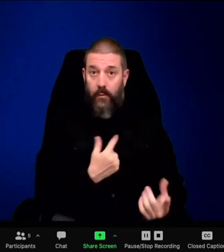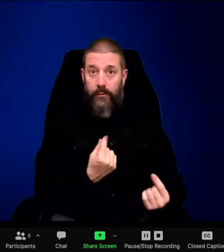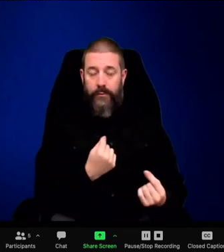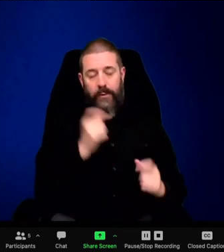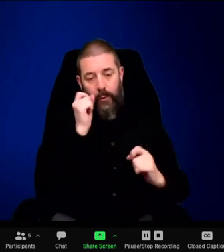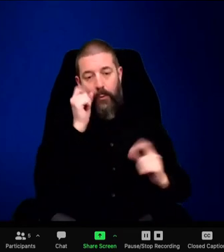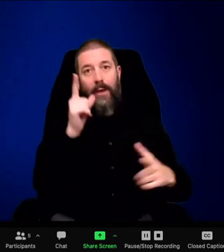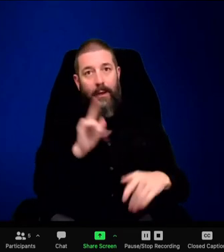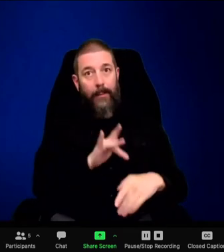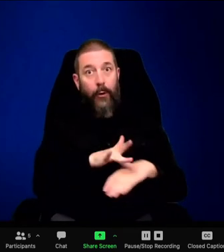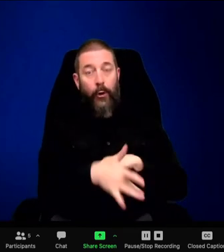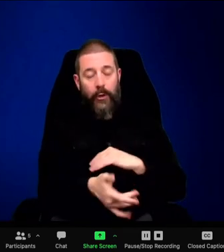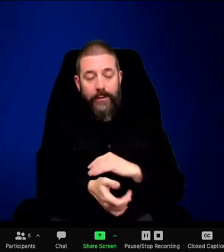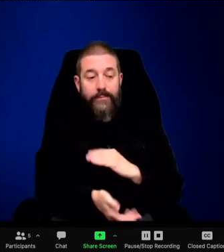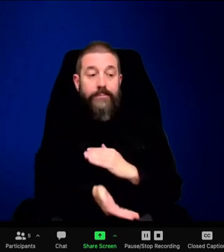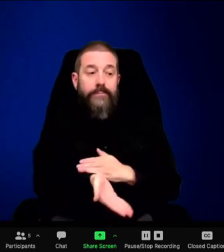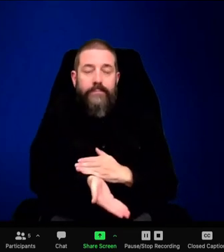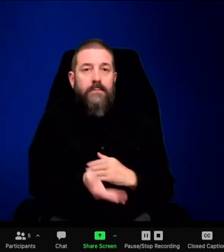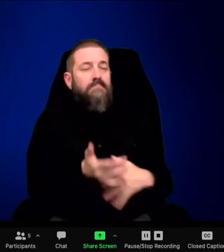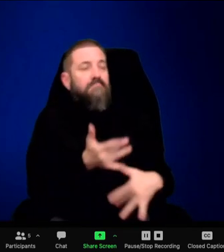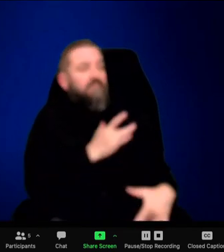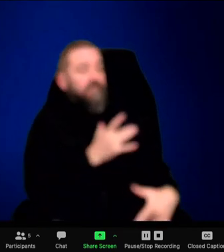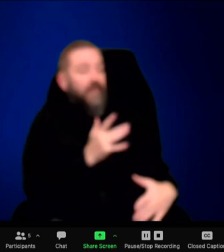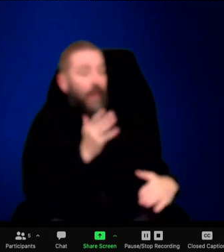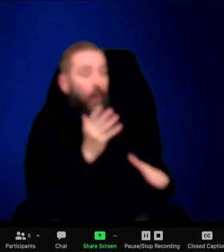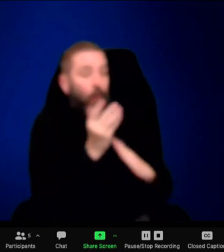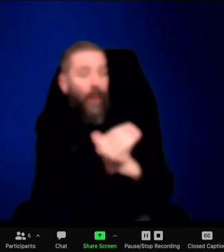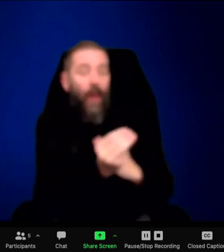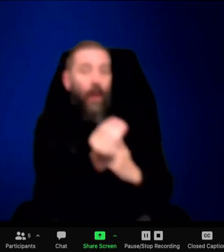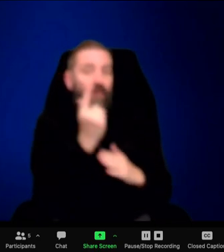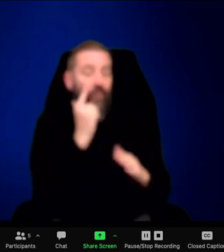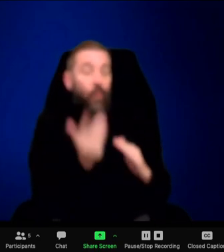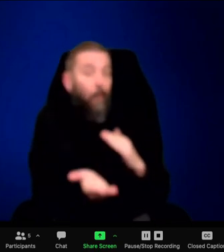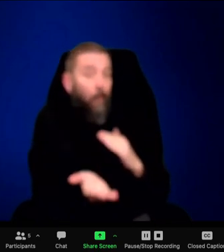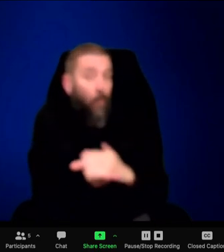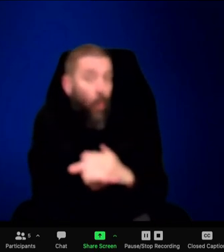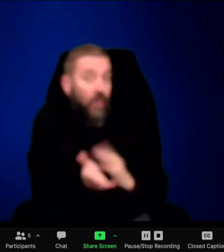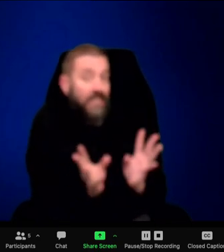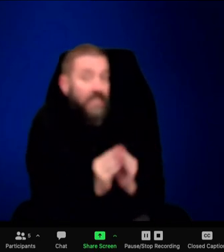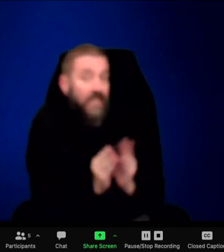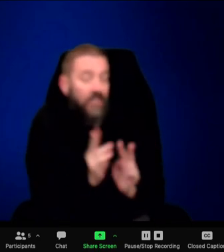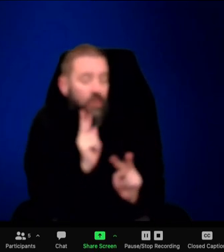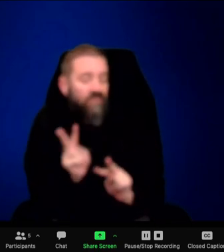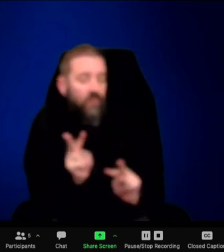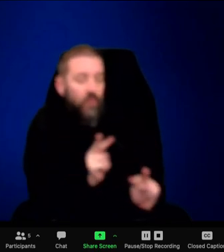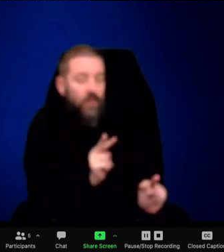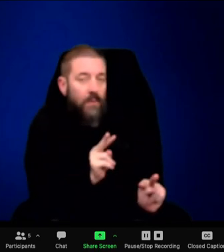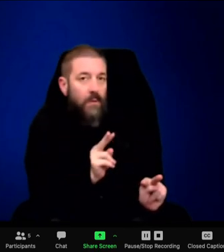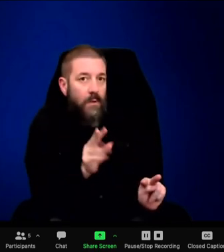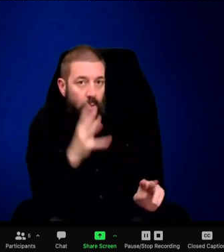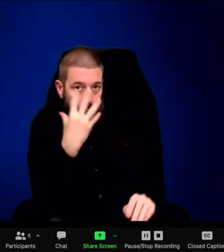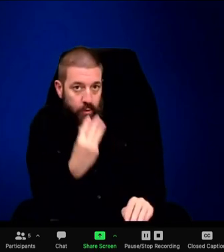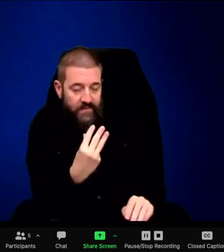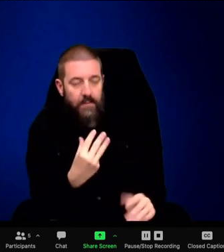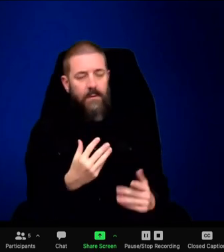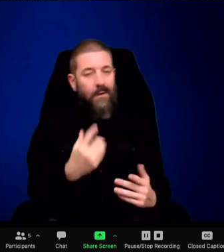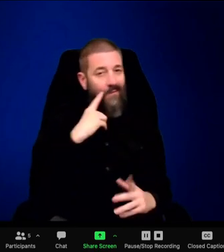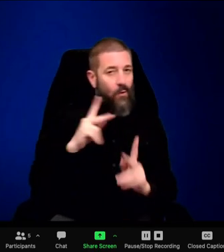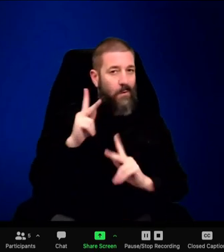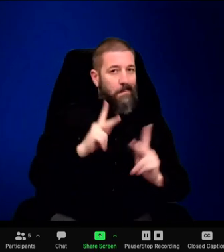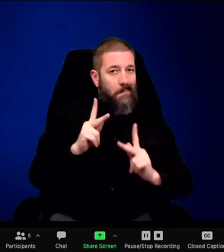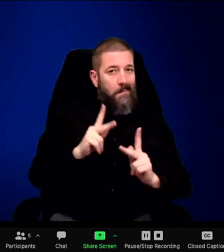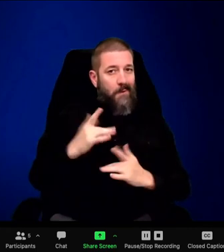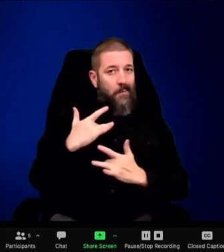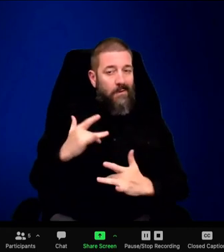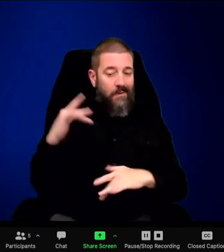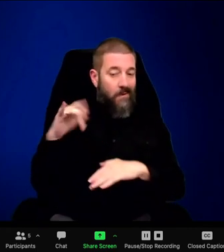Keuler? Keuler? He would like to know how he balances that his writing with his wolf watching. Oh, that's a good question. How do you balance out your writing with your wolf